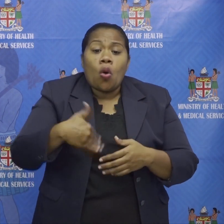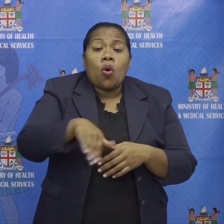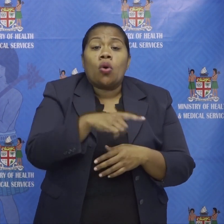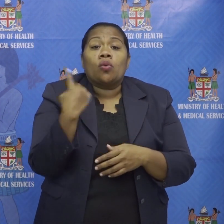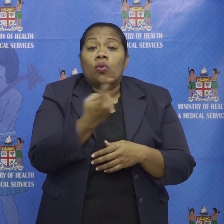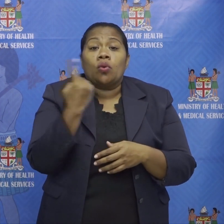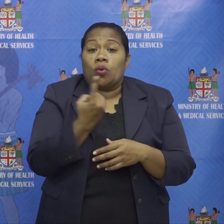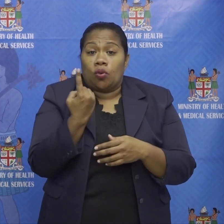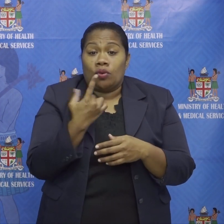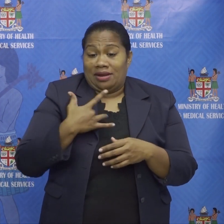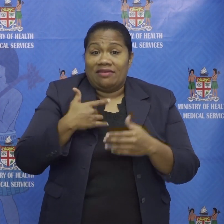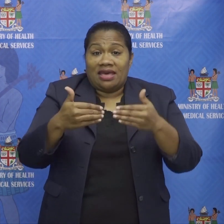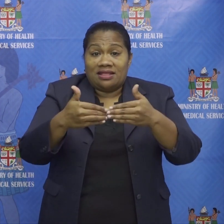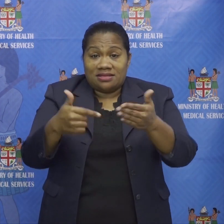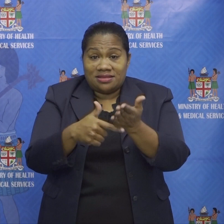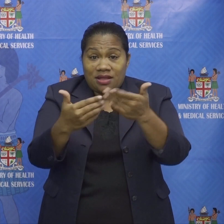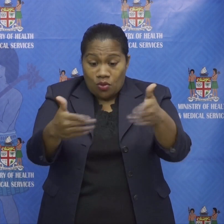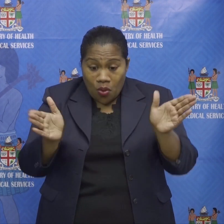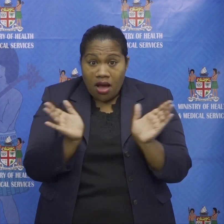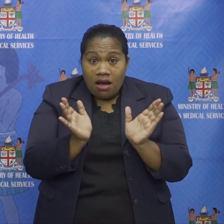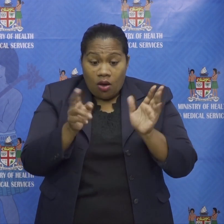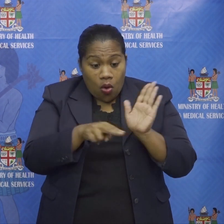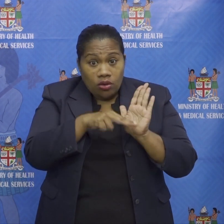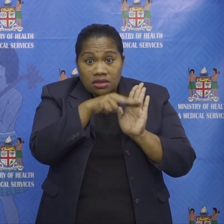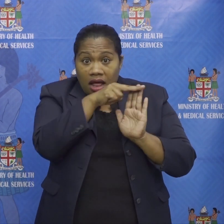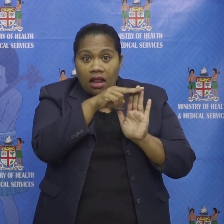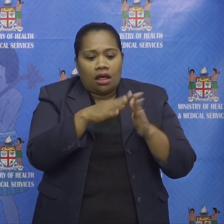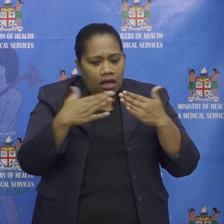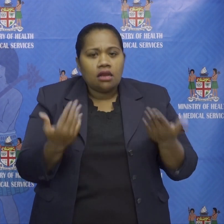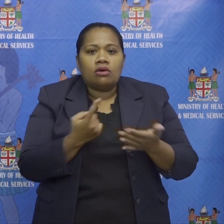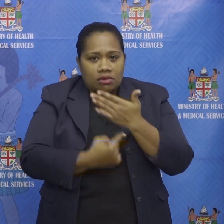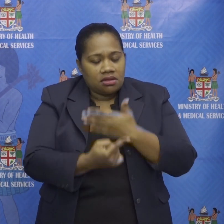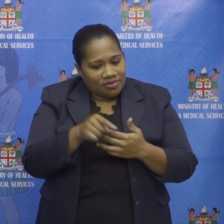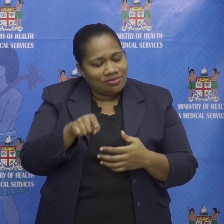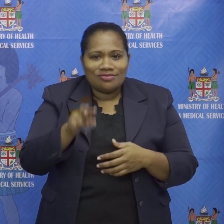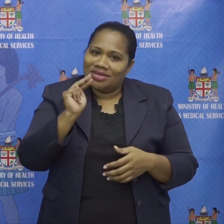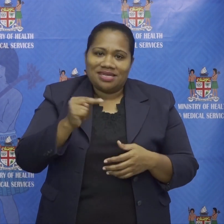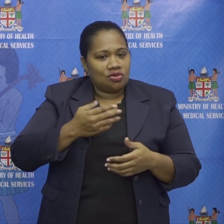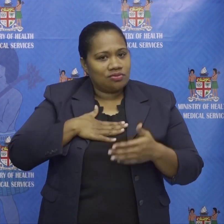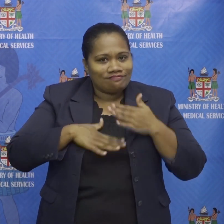now need to endure and a much stricter watch as we reset the one the clock